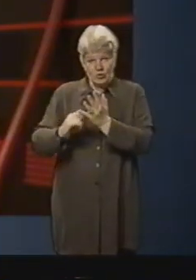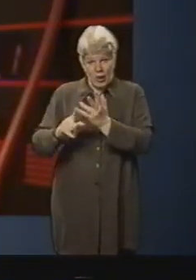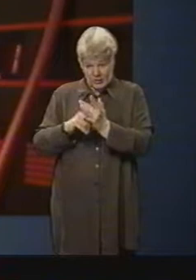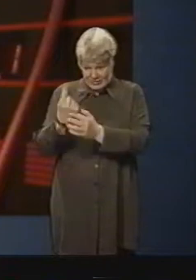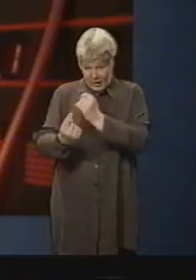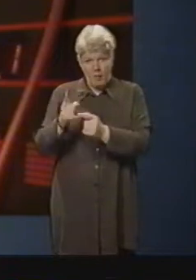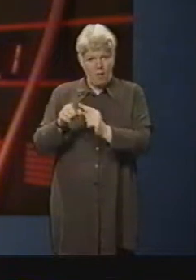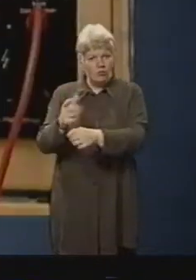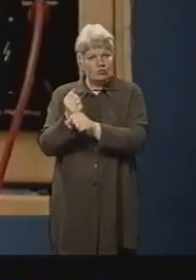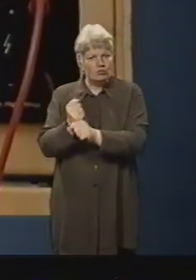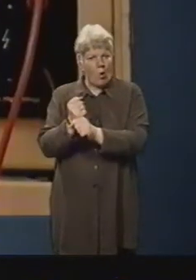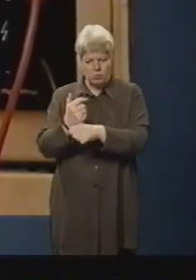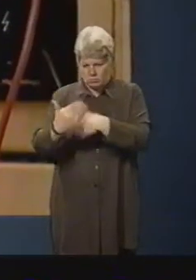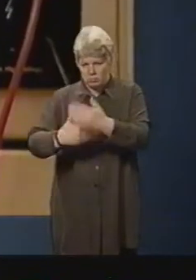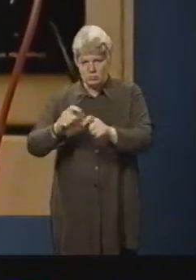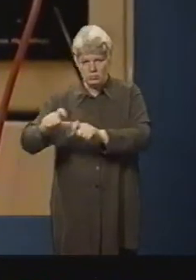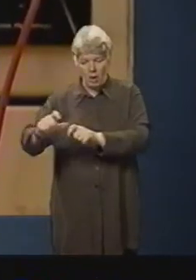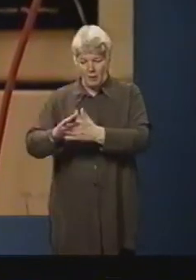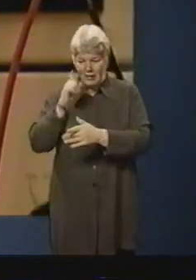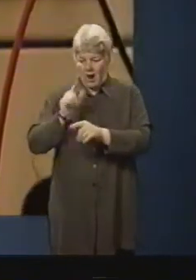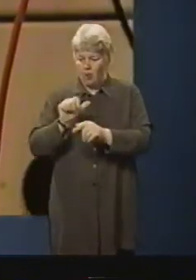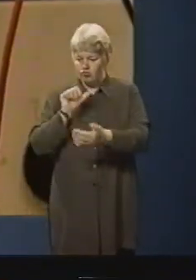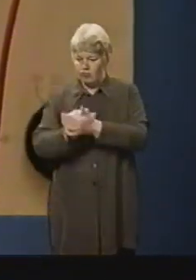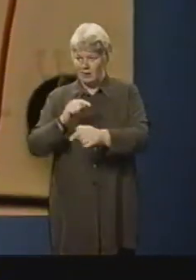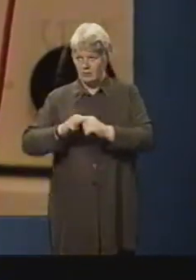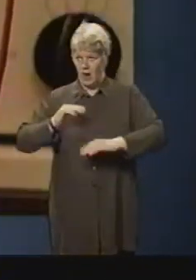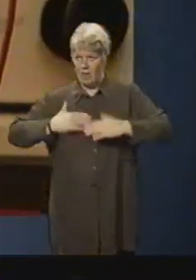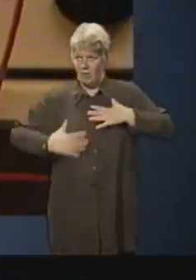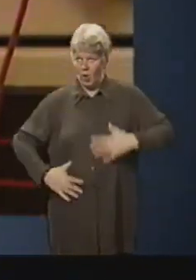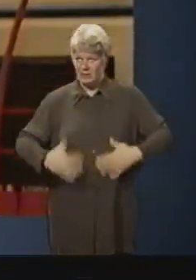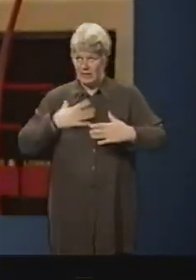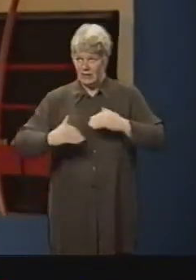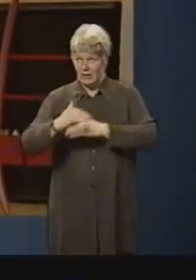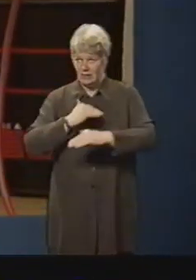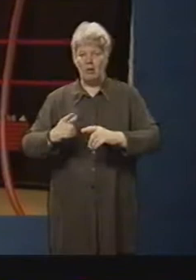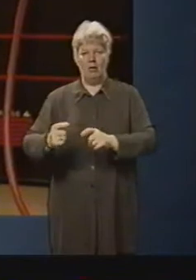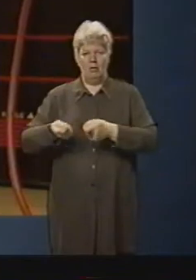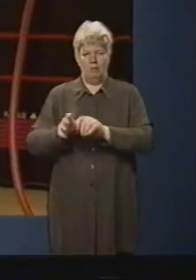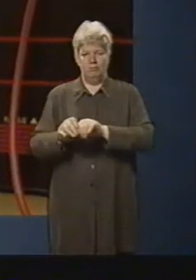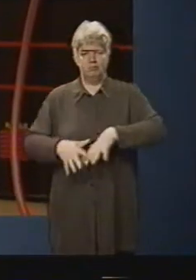store it as well. So they're able to release the right amount of insulin at the right time.